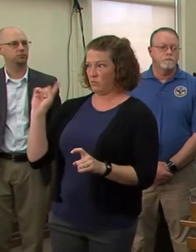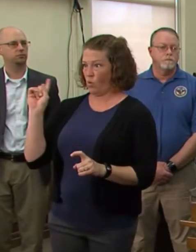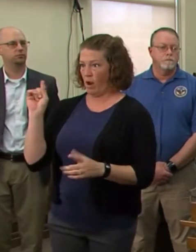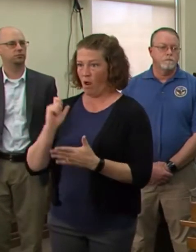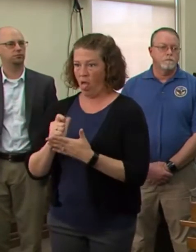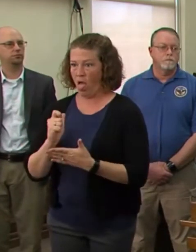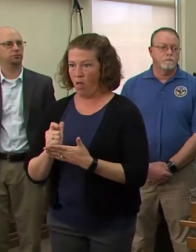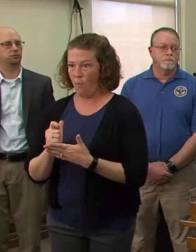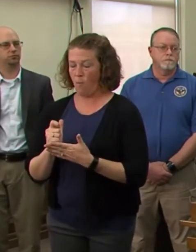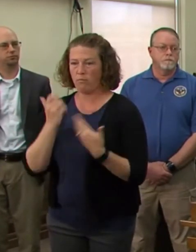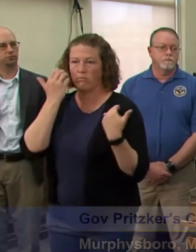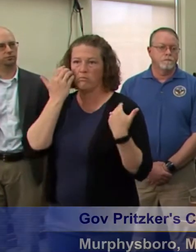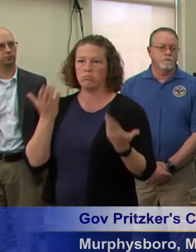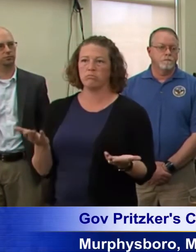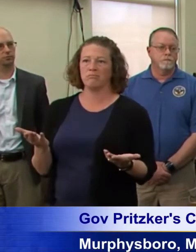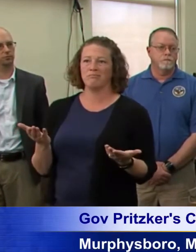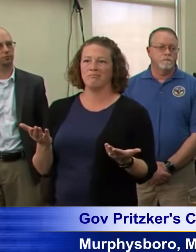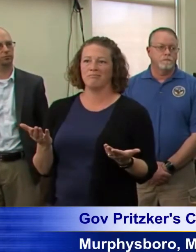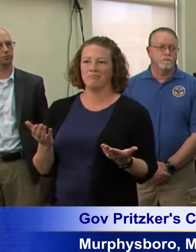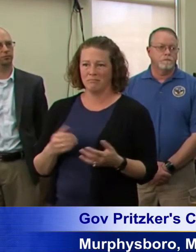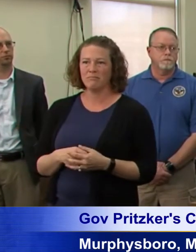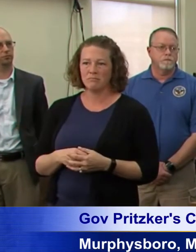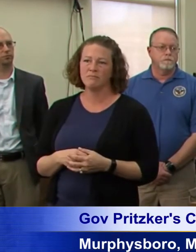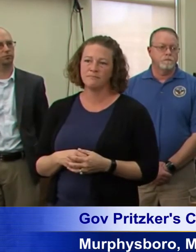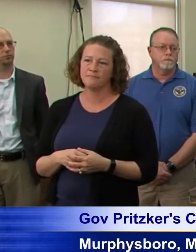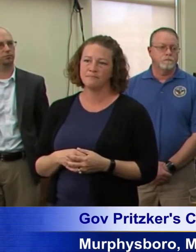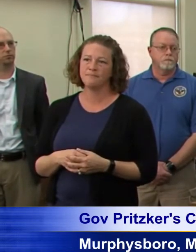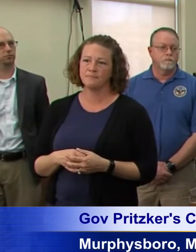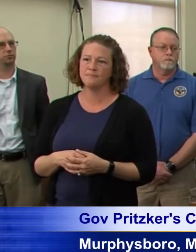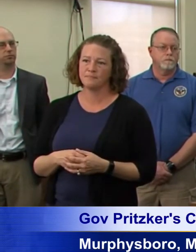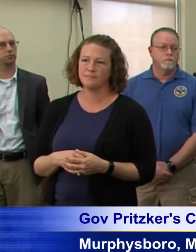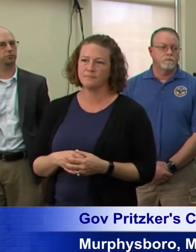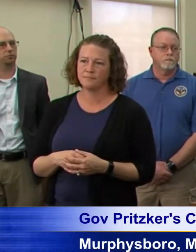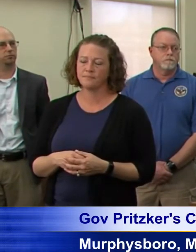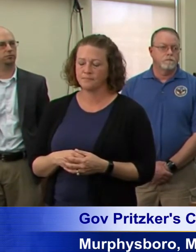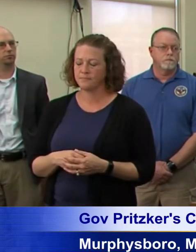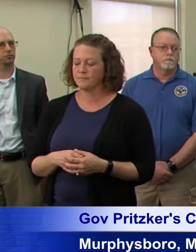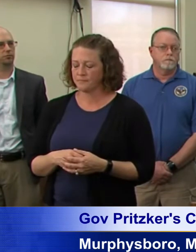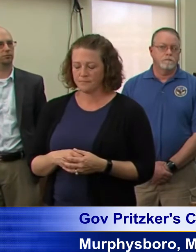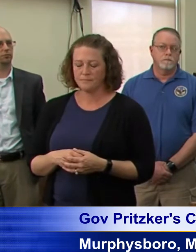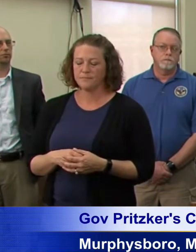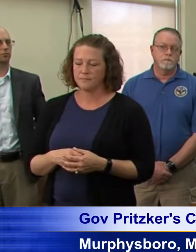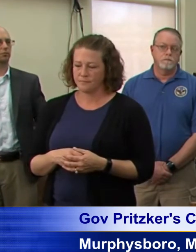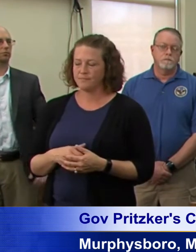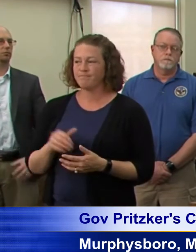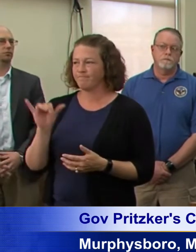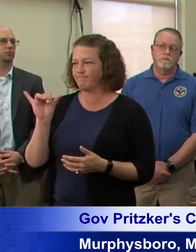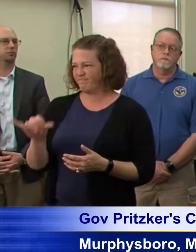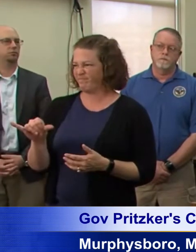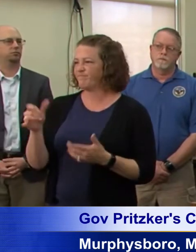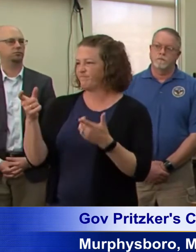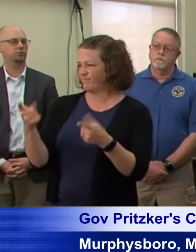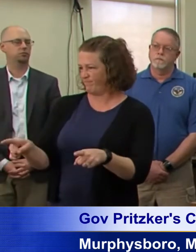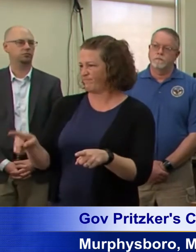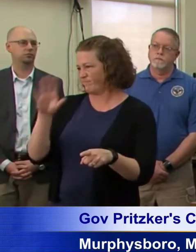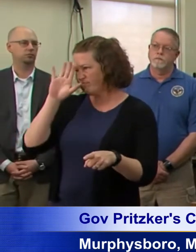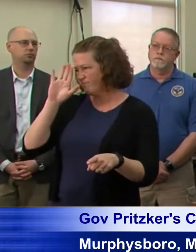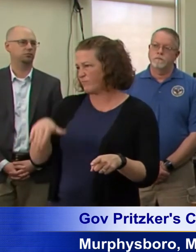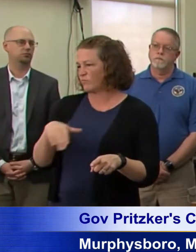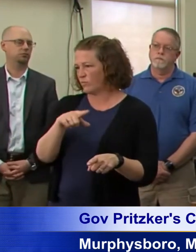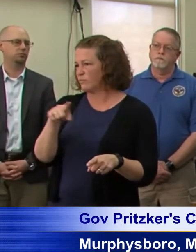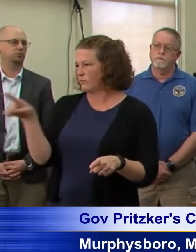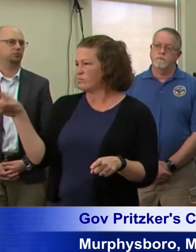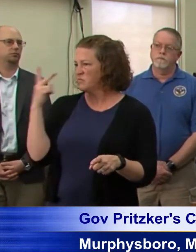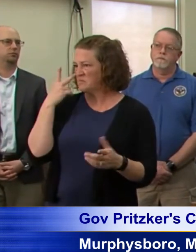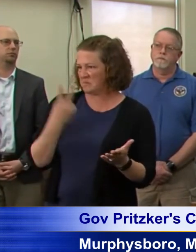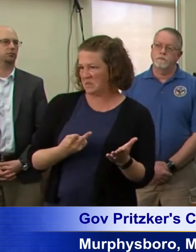adjustments. And, uh, that's what's happened. And that's a, and that, I mean, I would, you can trace it all back. I think all of you have read in the news. You could trace